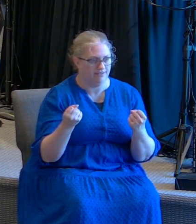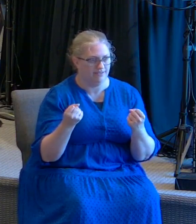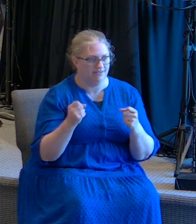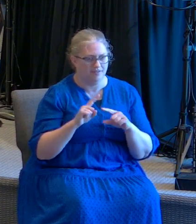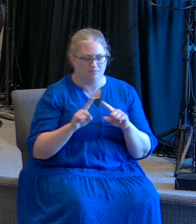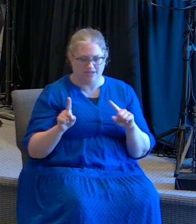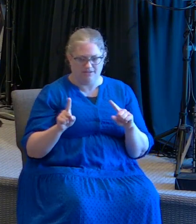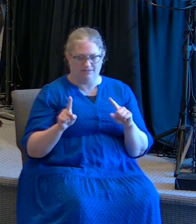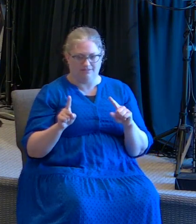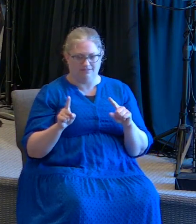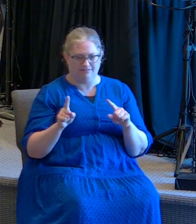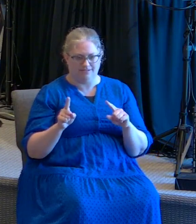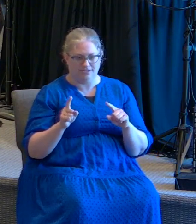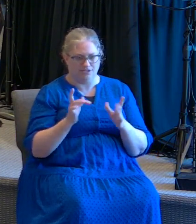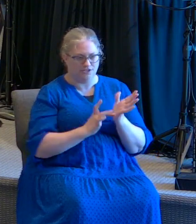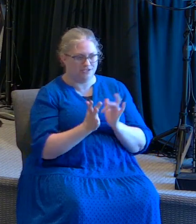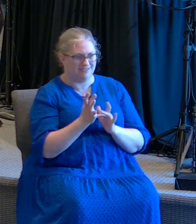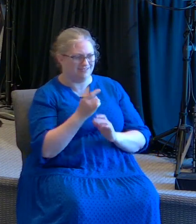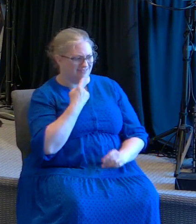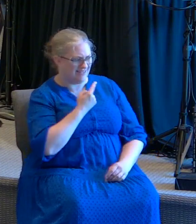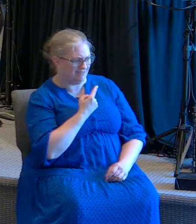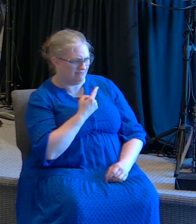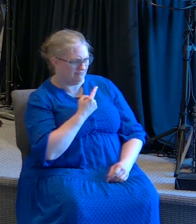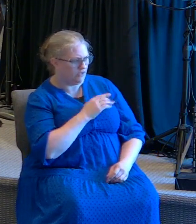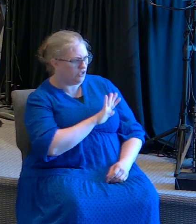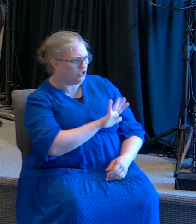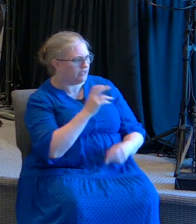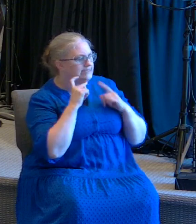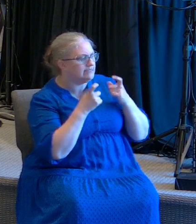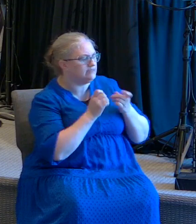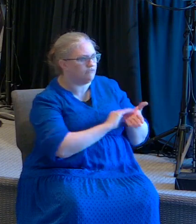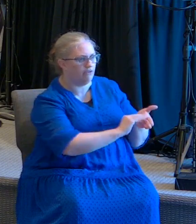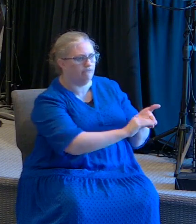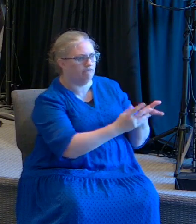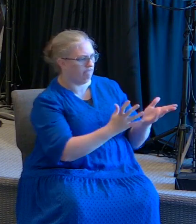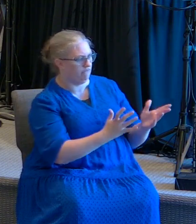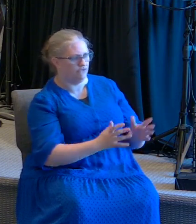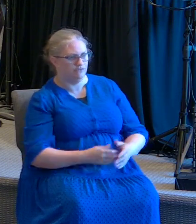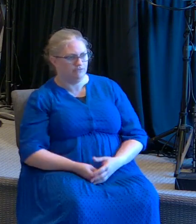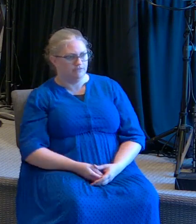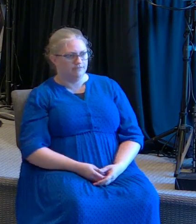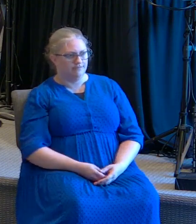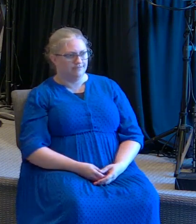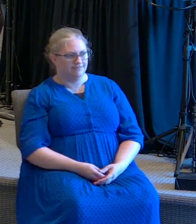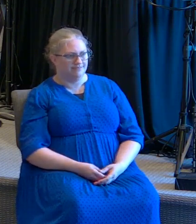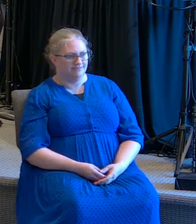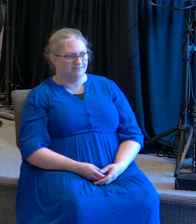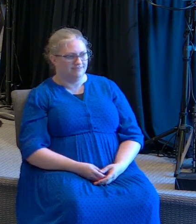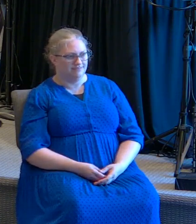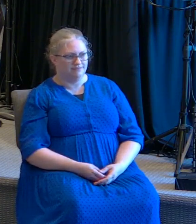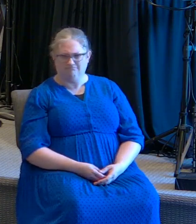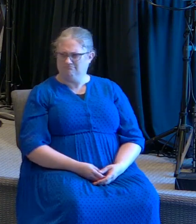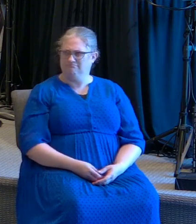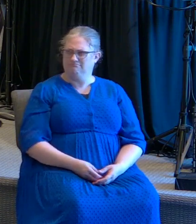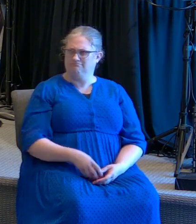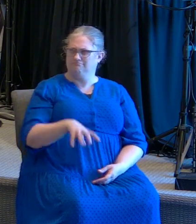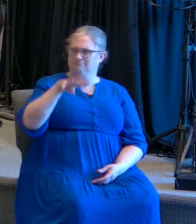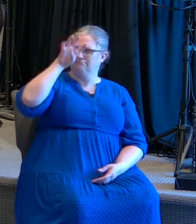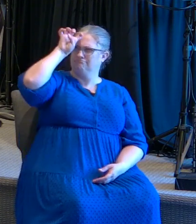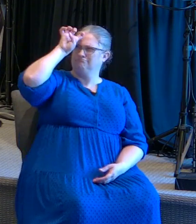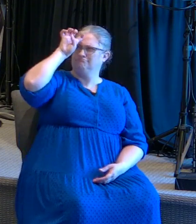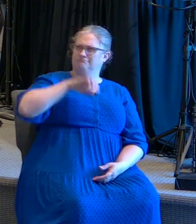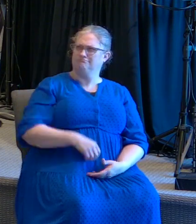milagro. And he says, I'm going to forgive your sin. Pero el Señor Jesús le dice algo completamente diferente. Perdono